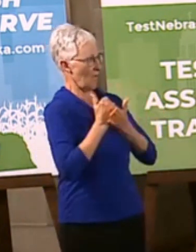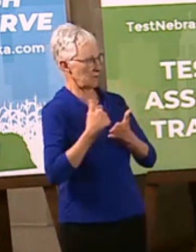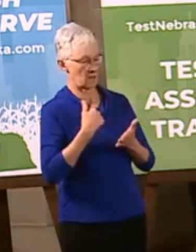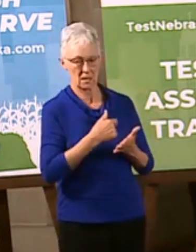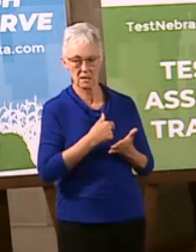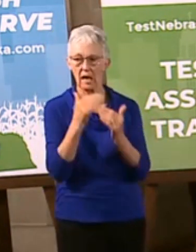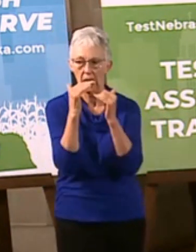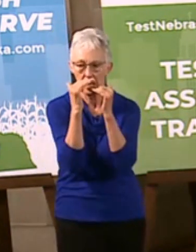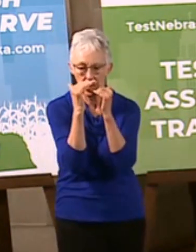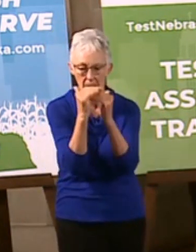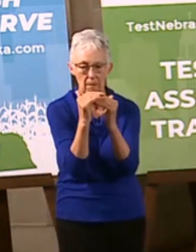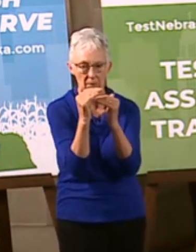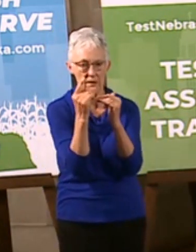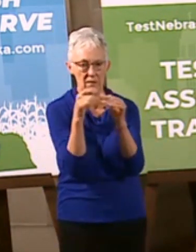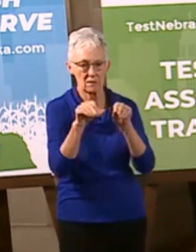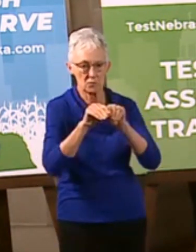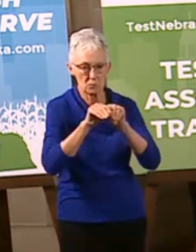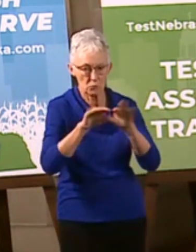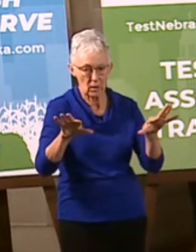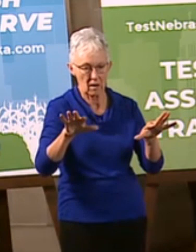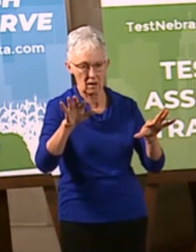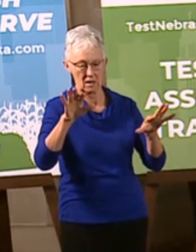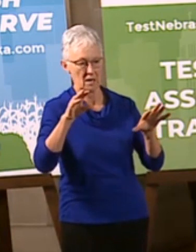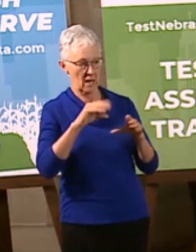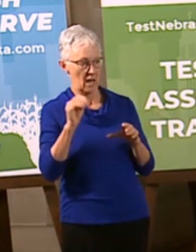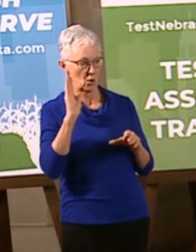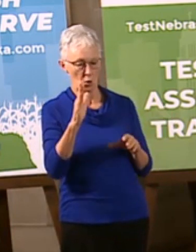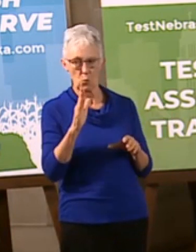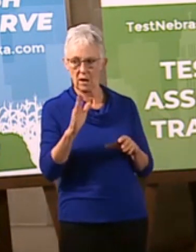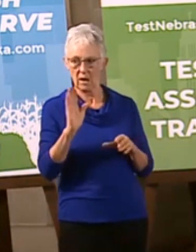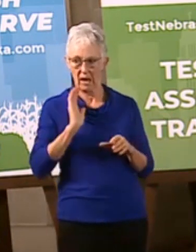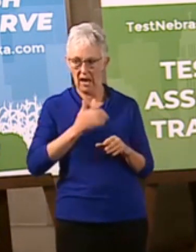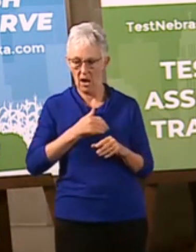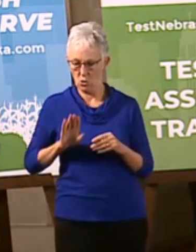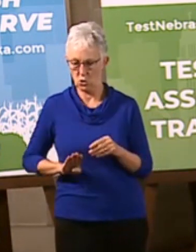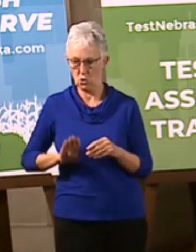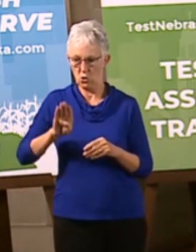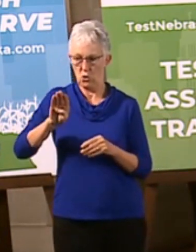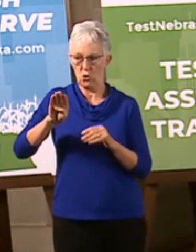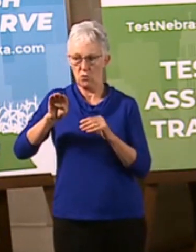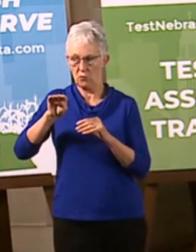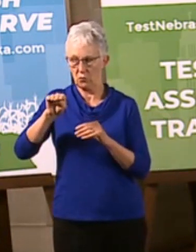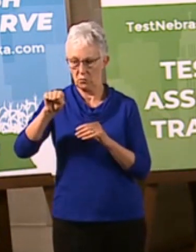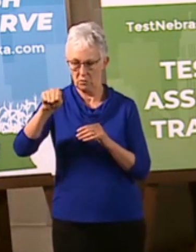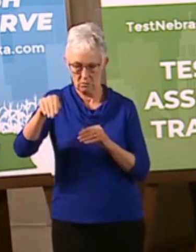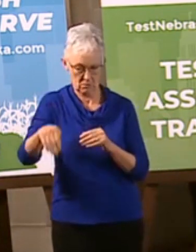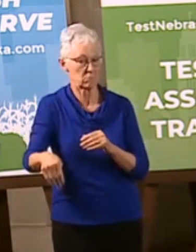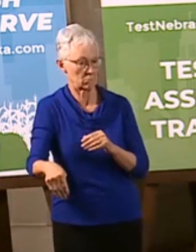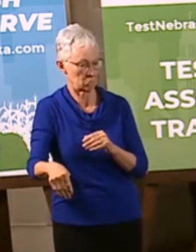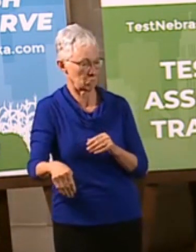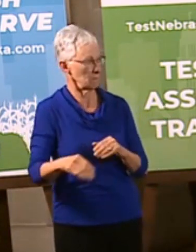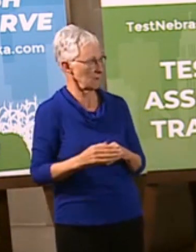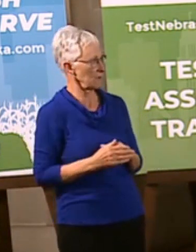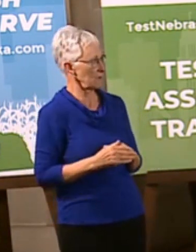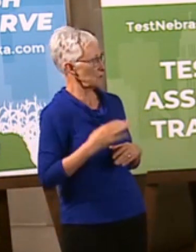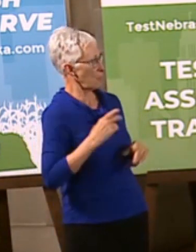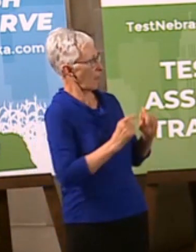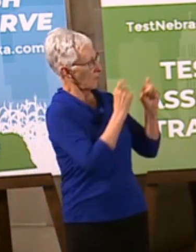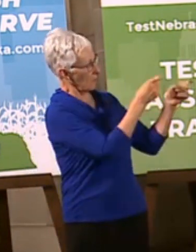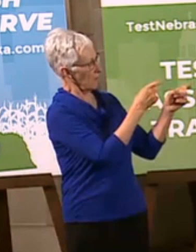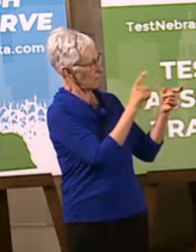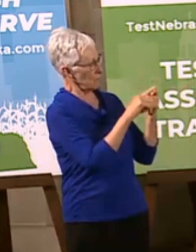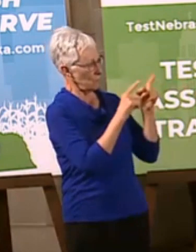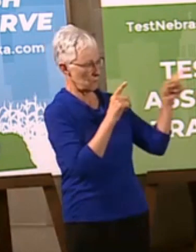limit the spread and really crush the curve here in Nebraska. And so I'd like to turn over to the folks on the phone to be able to talk a little bit more about the